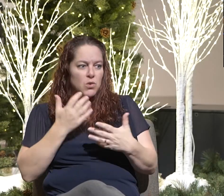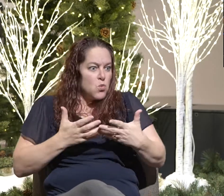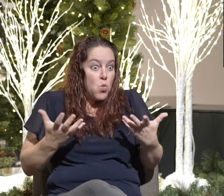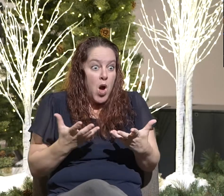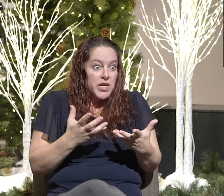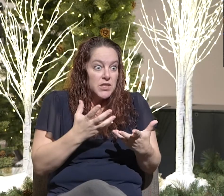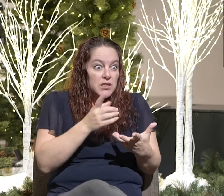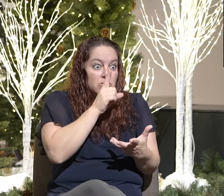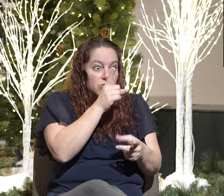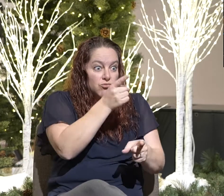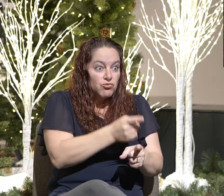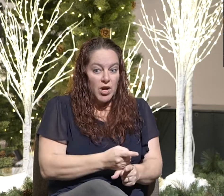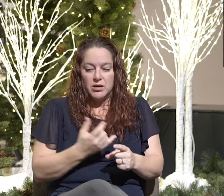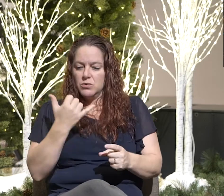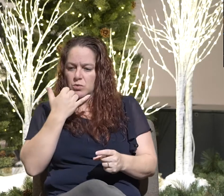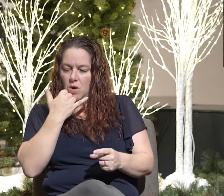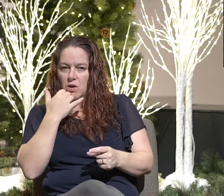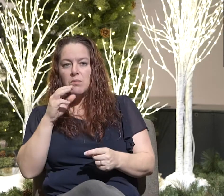Morality.